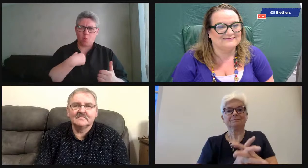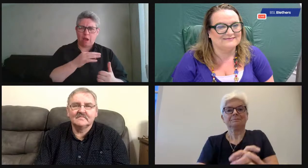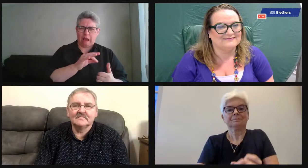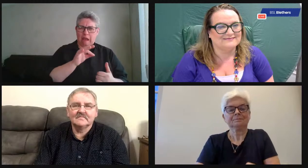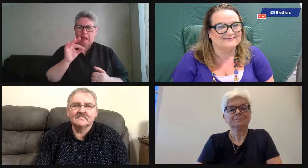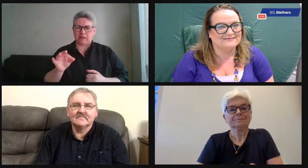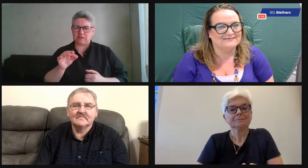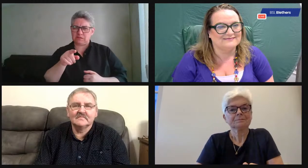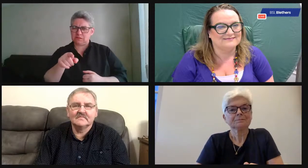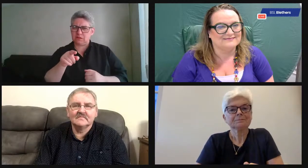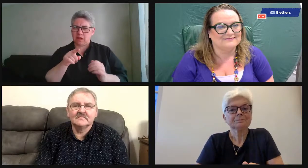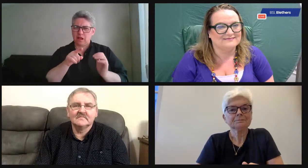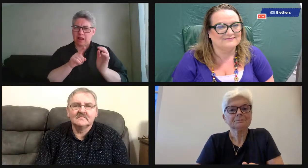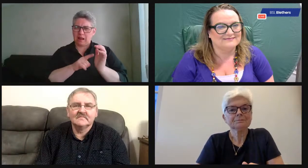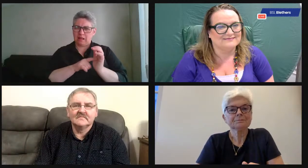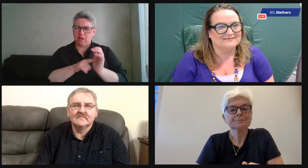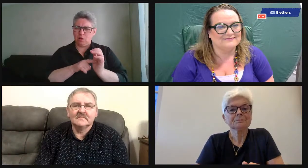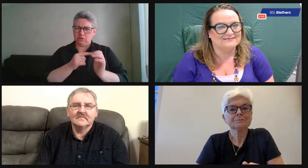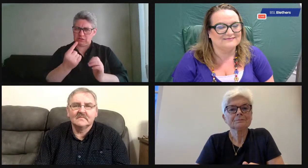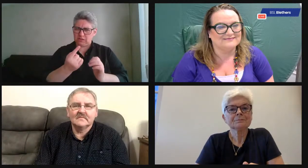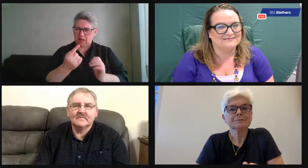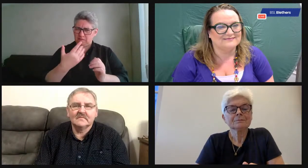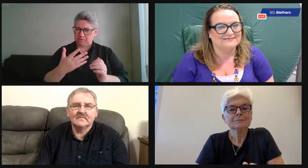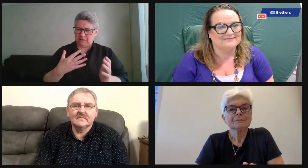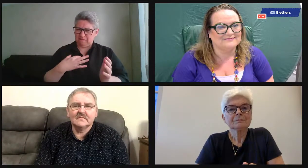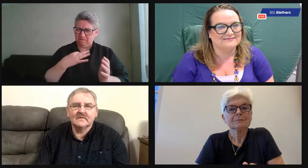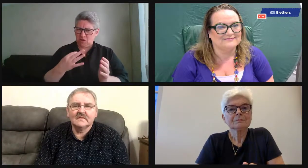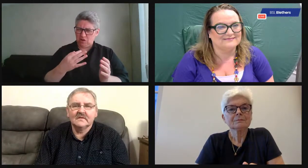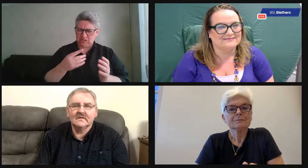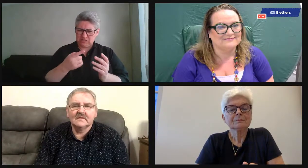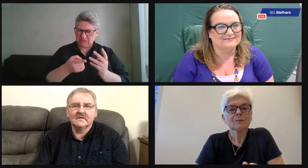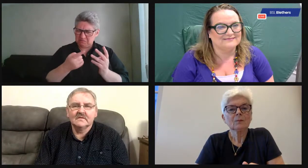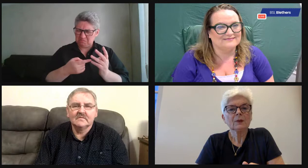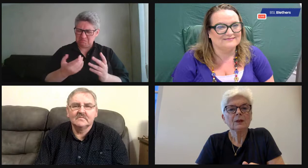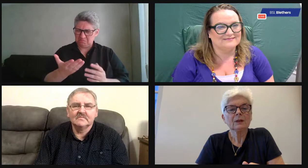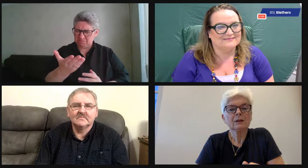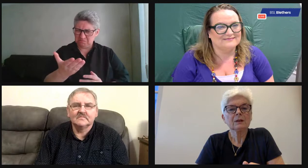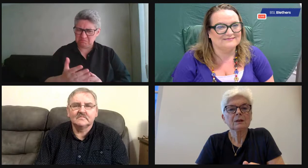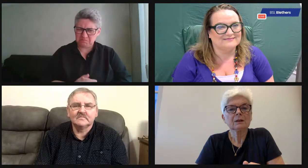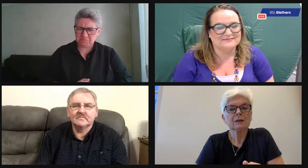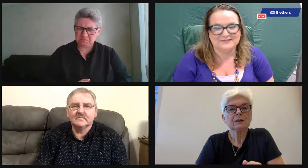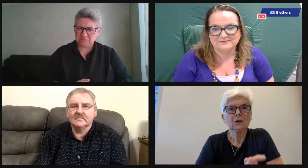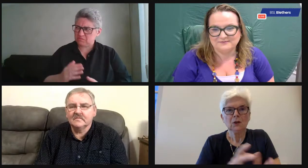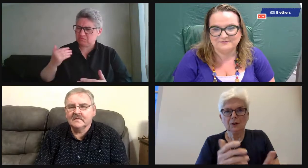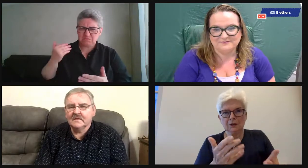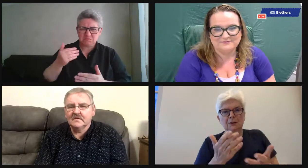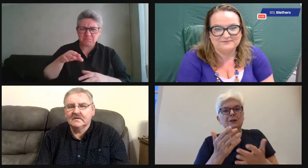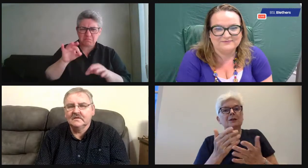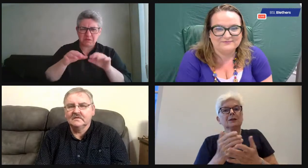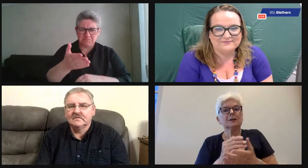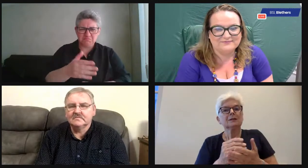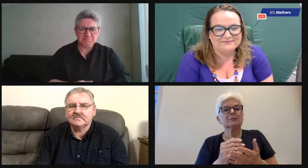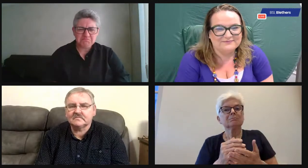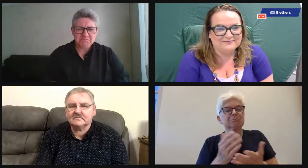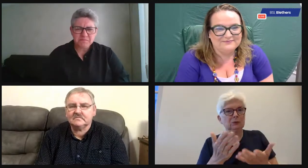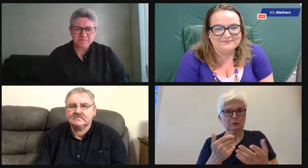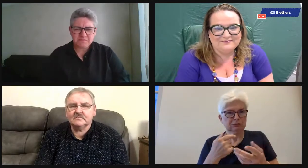volunteer chair and you've been volunteer on the committee. Can I come to you, Lillian, because you've had a number of volunteer experiences, haven't you?